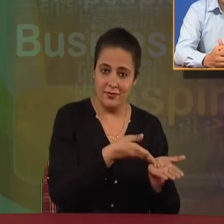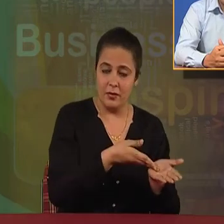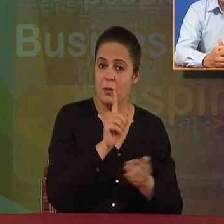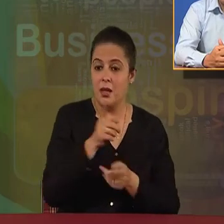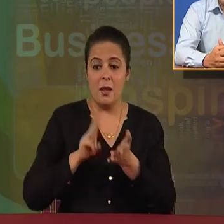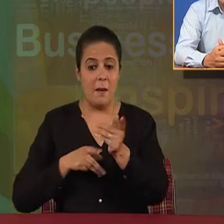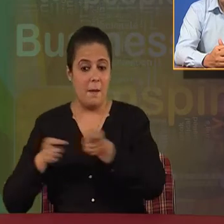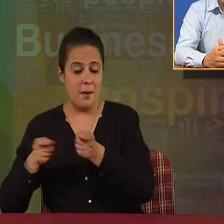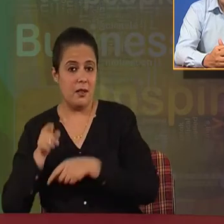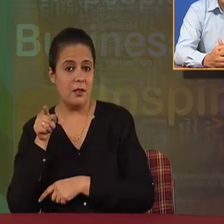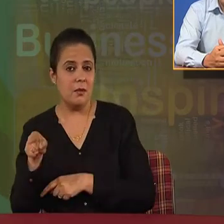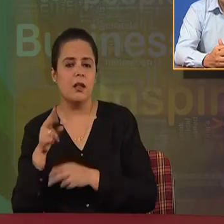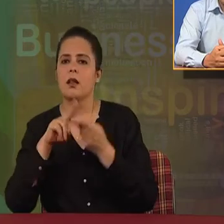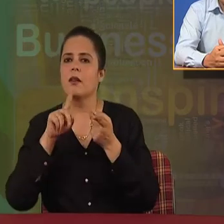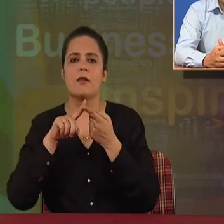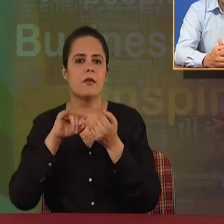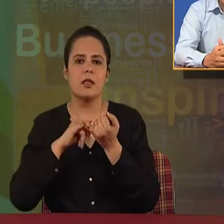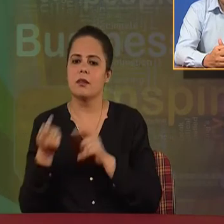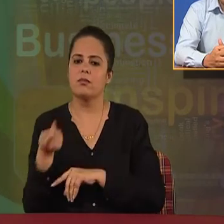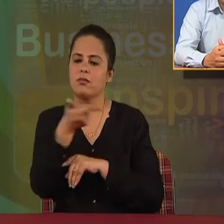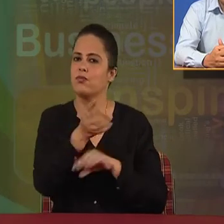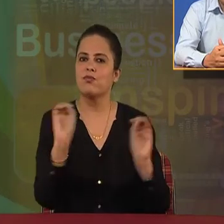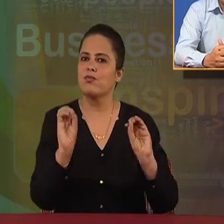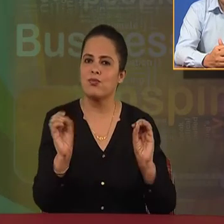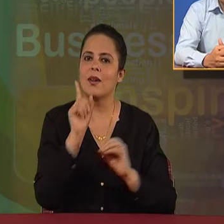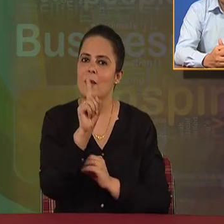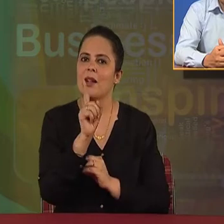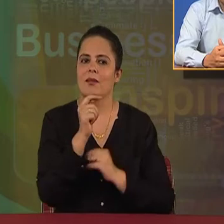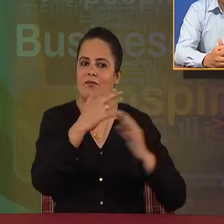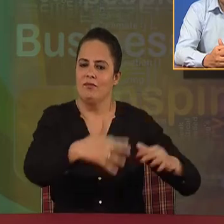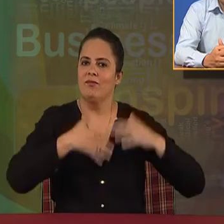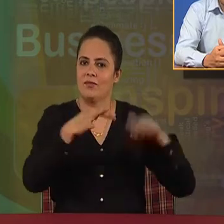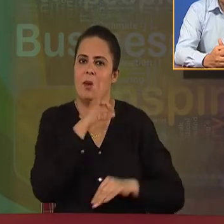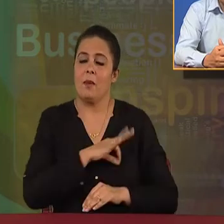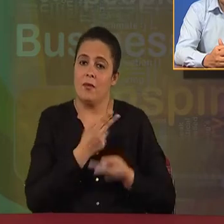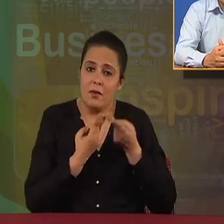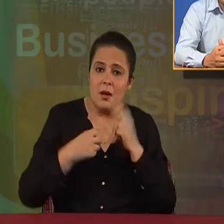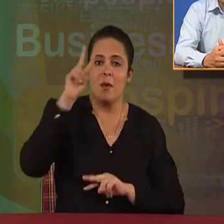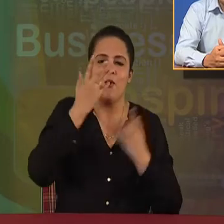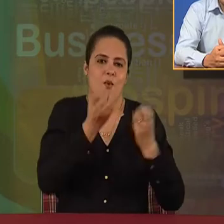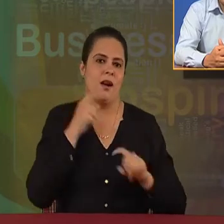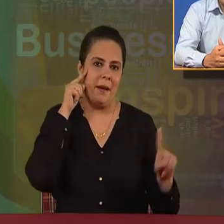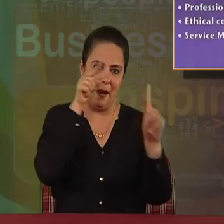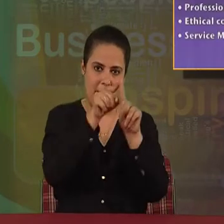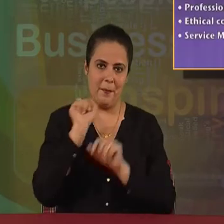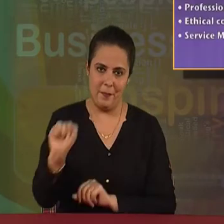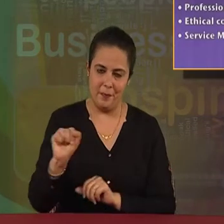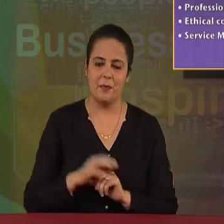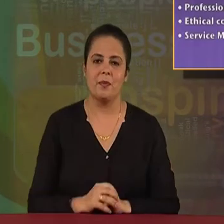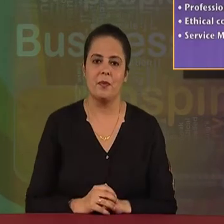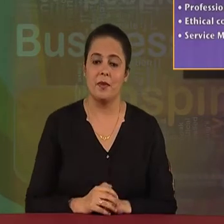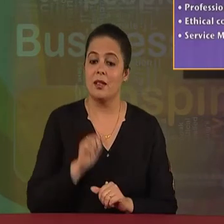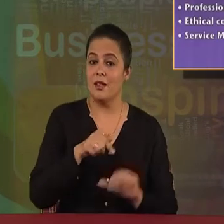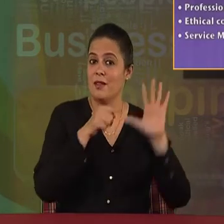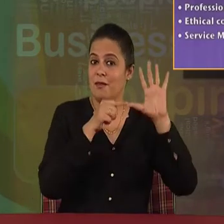it doesn't provide any fee, but aims at maximizing the profits of the business organizations. So, this feature